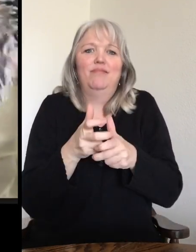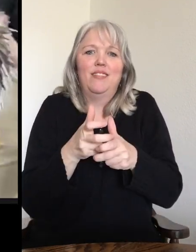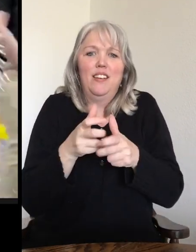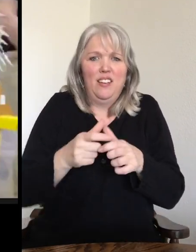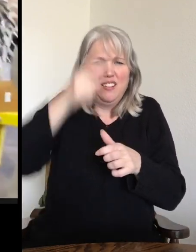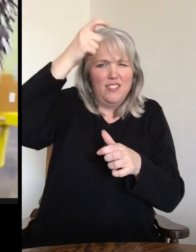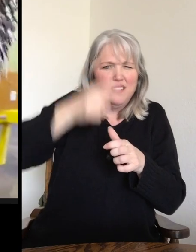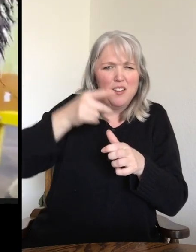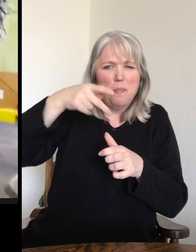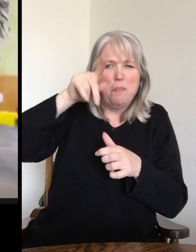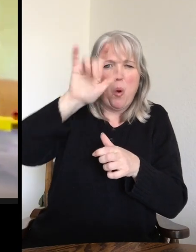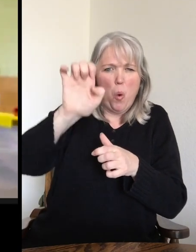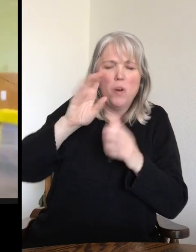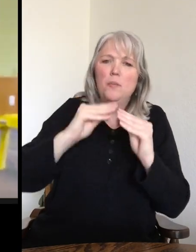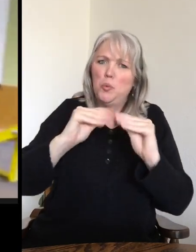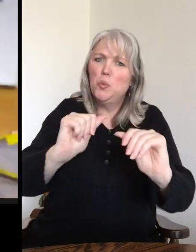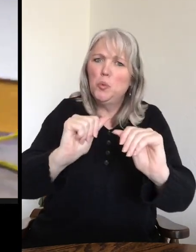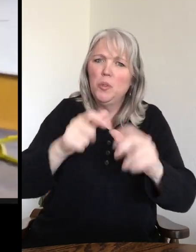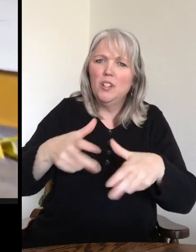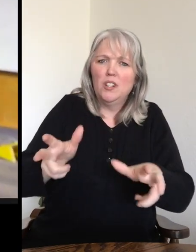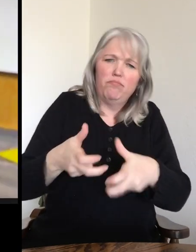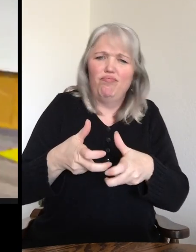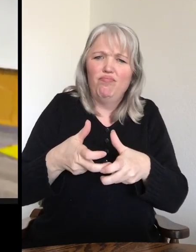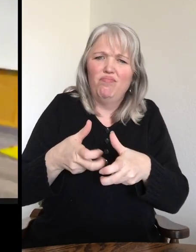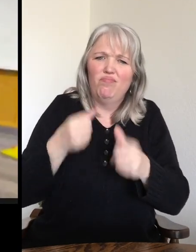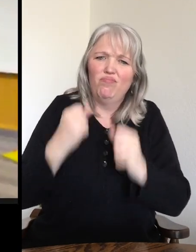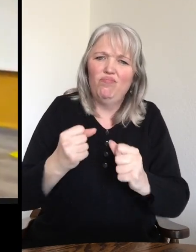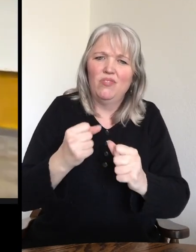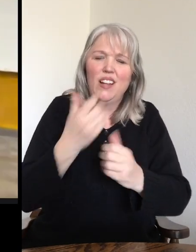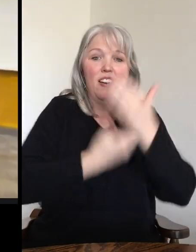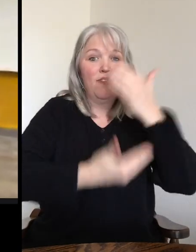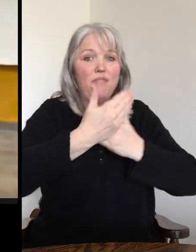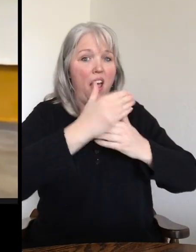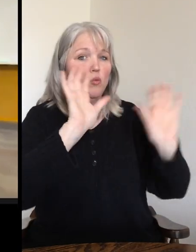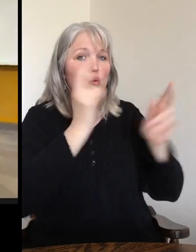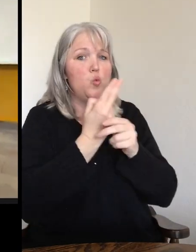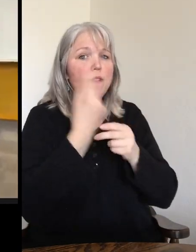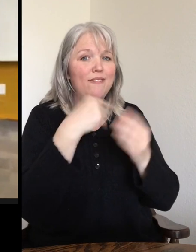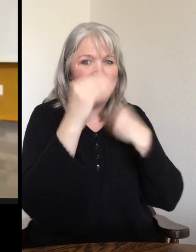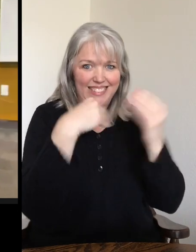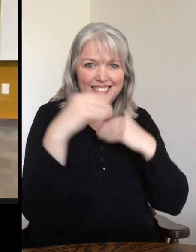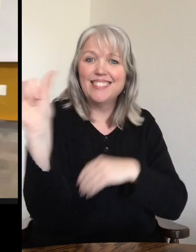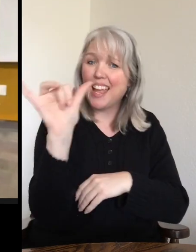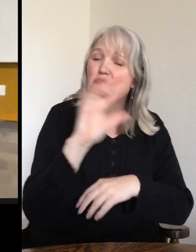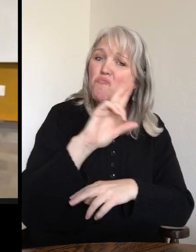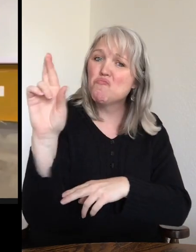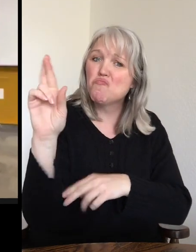this pole, which is fairly smooth, while he uses his front feet to eat. And just like a lot of people out there, Rico is right